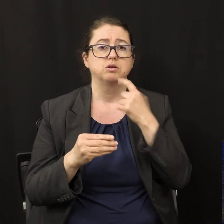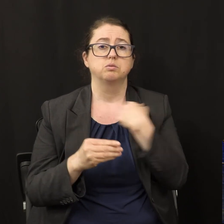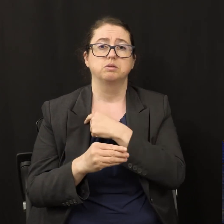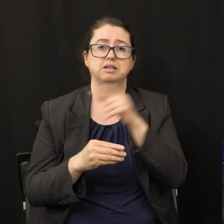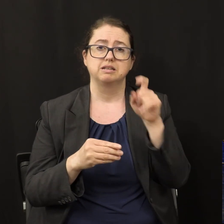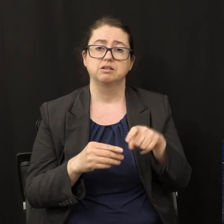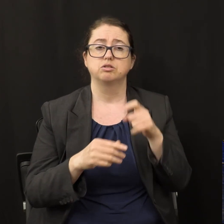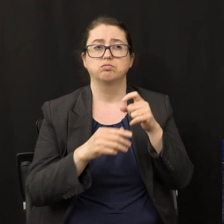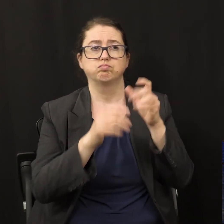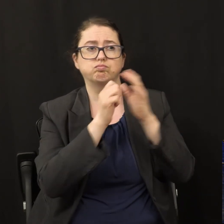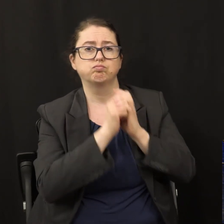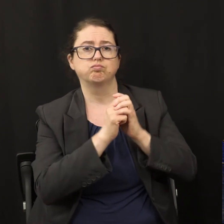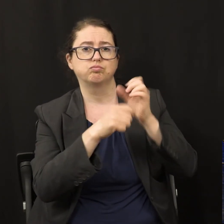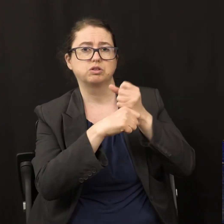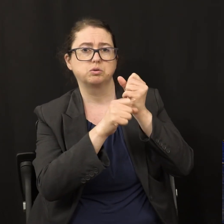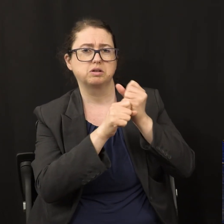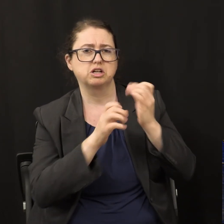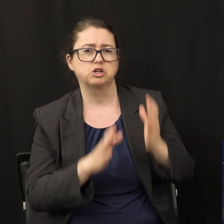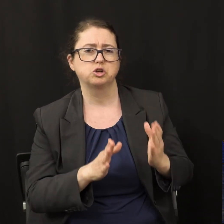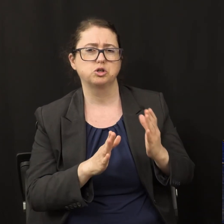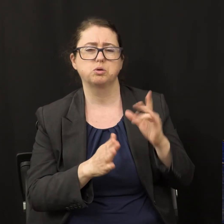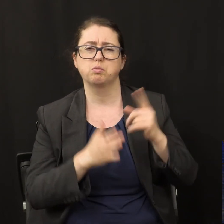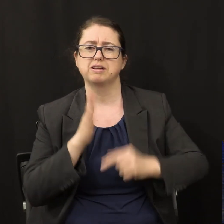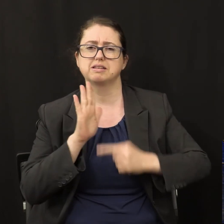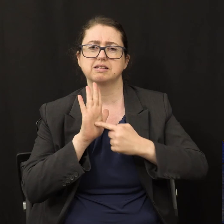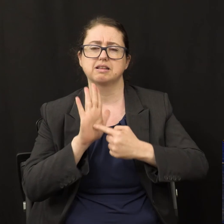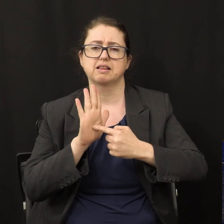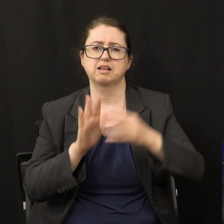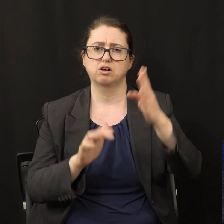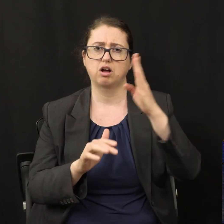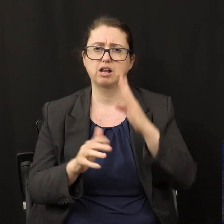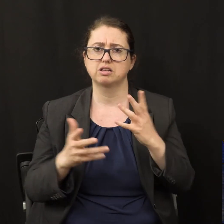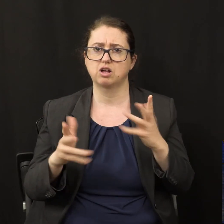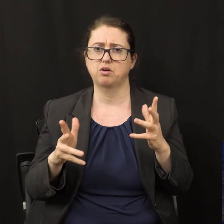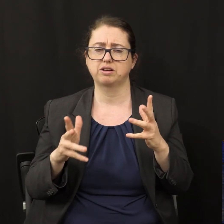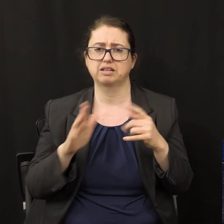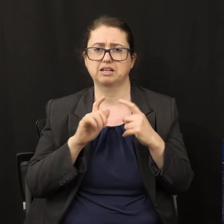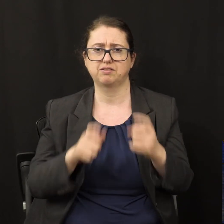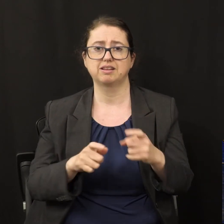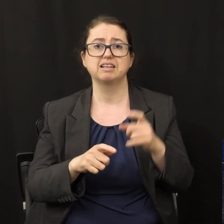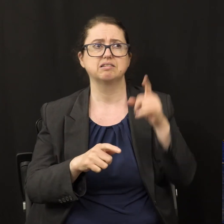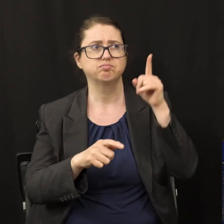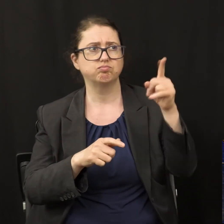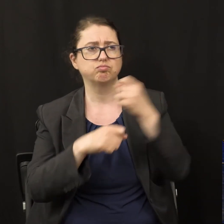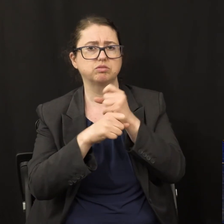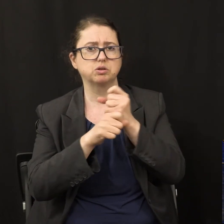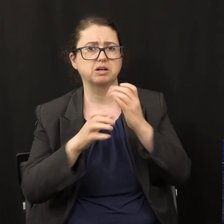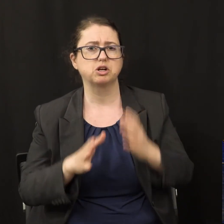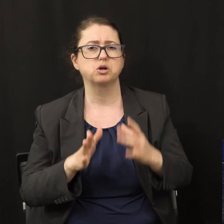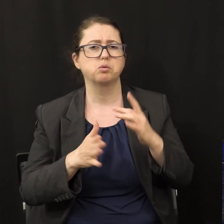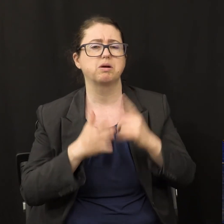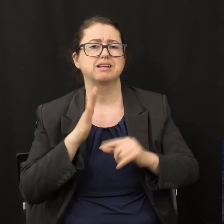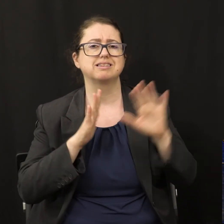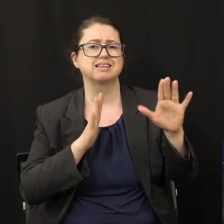What is the sign that God has given that he is the creator? It is the Sabbath.